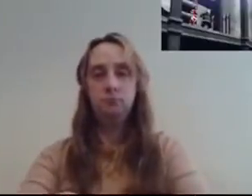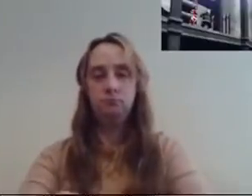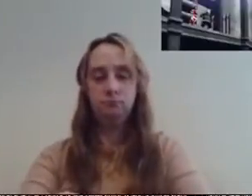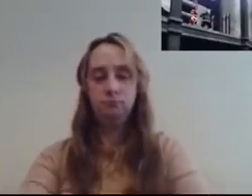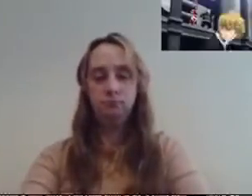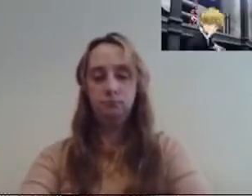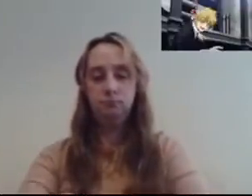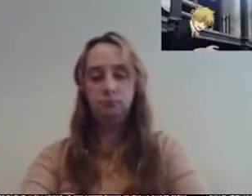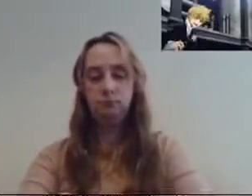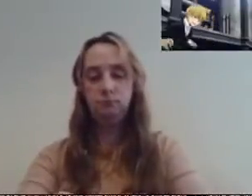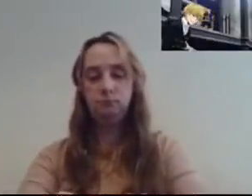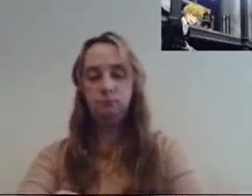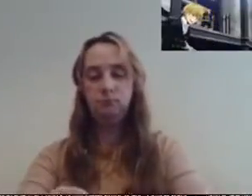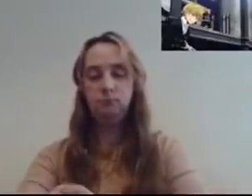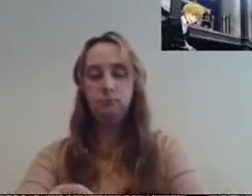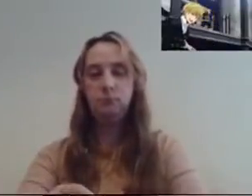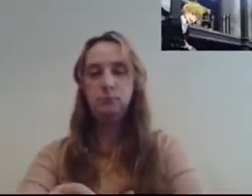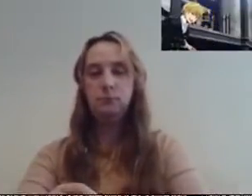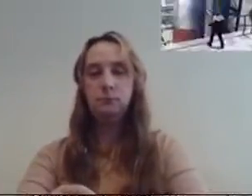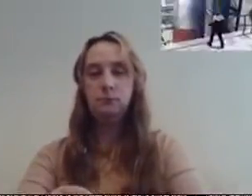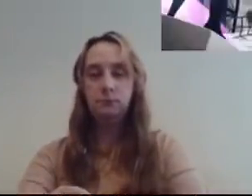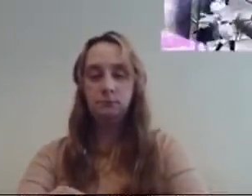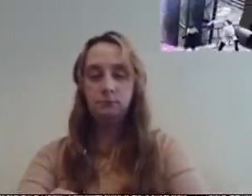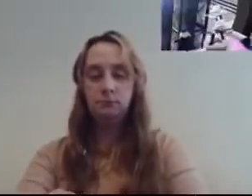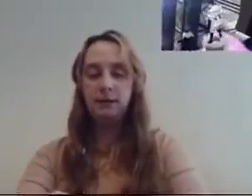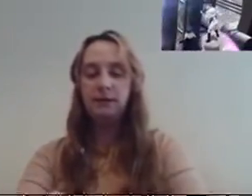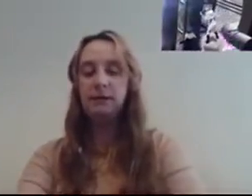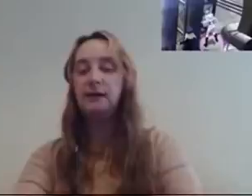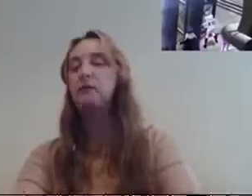nice timing you guys are you okay